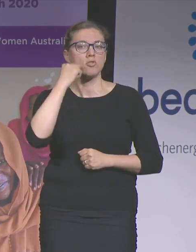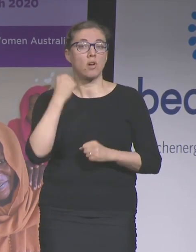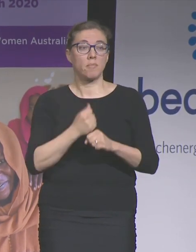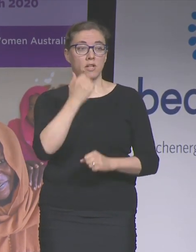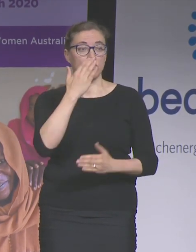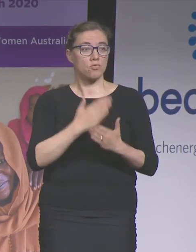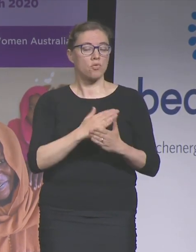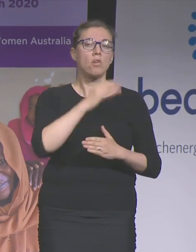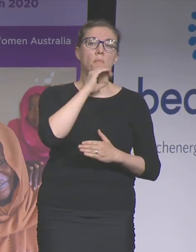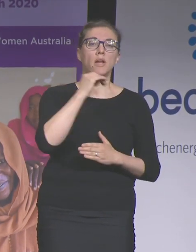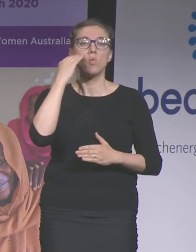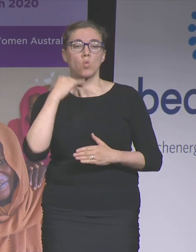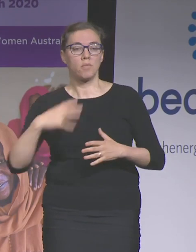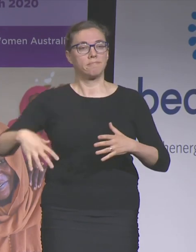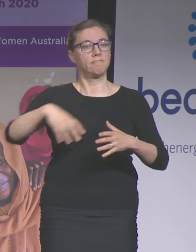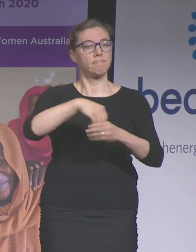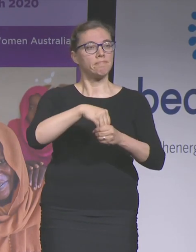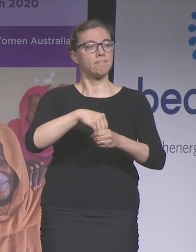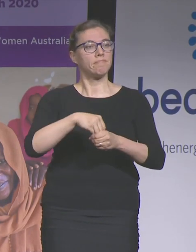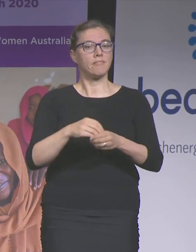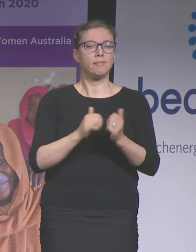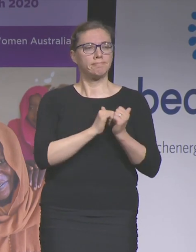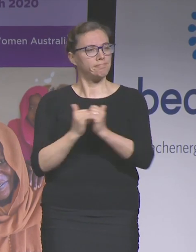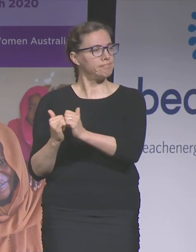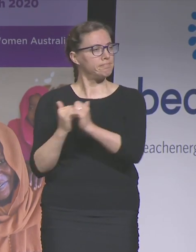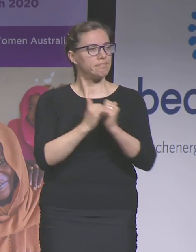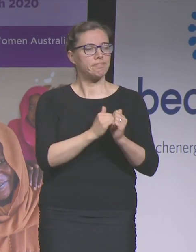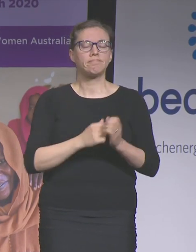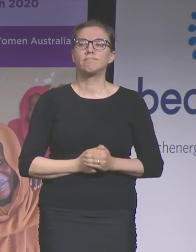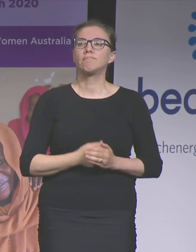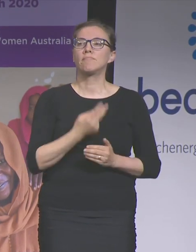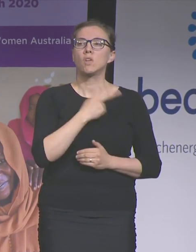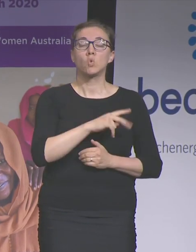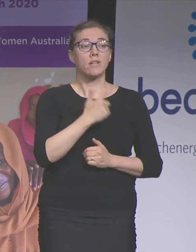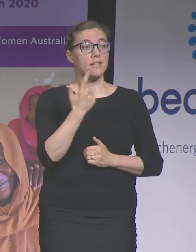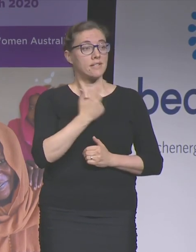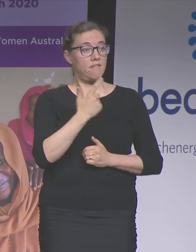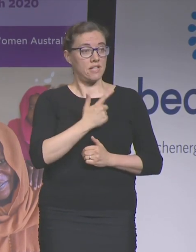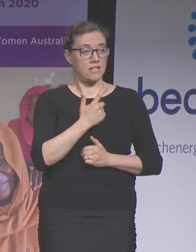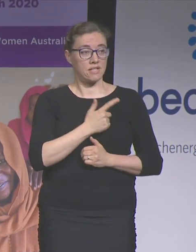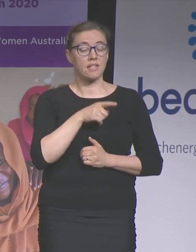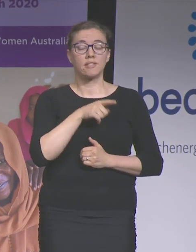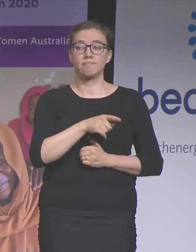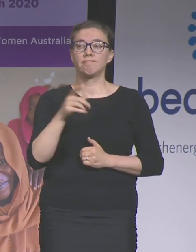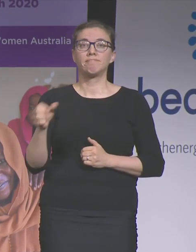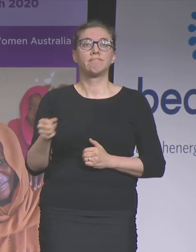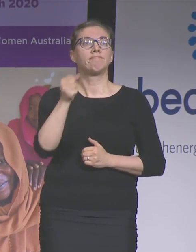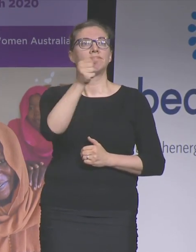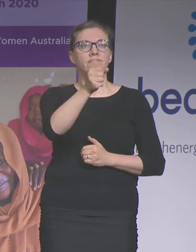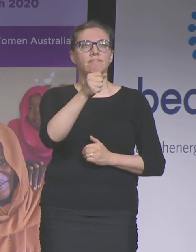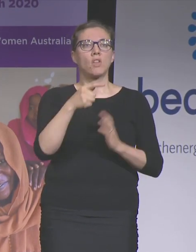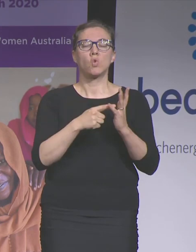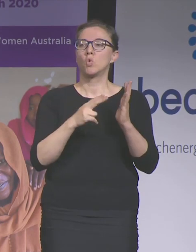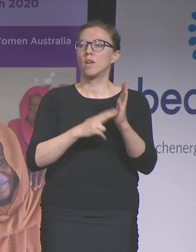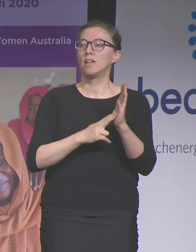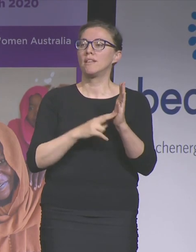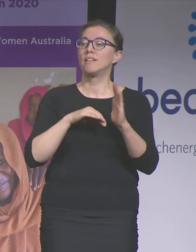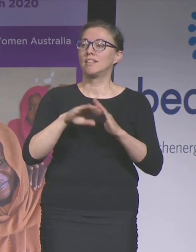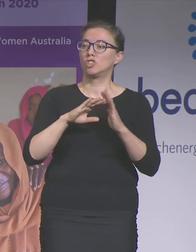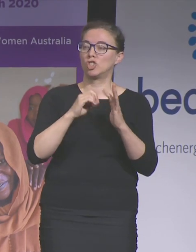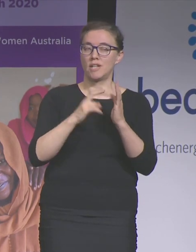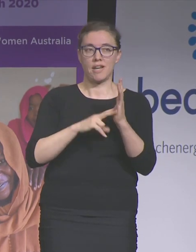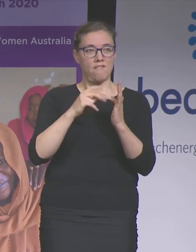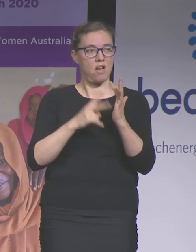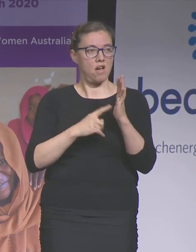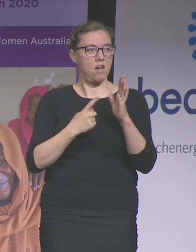change. In 2017, Elizabeth was appointed by the United Nations in Geneva as a special mandate holder